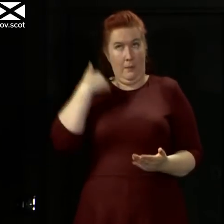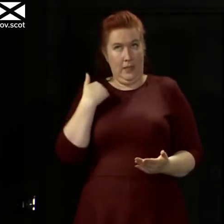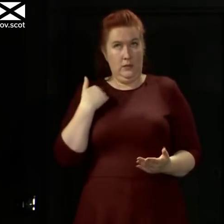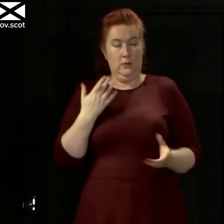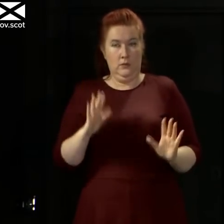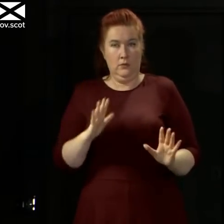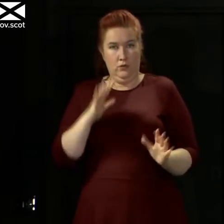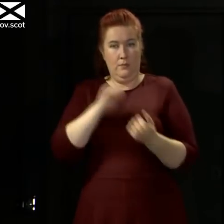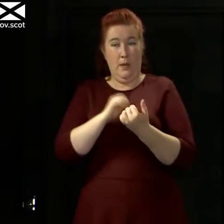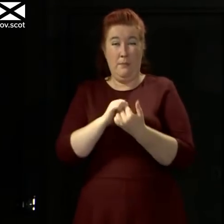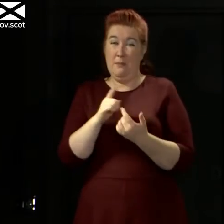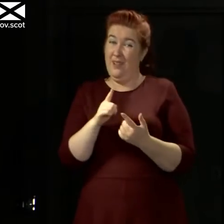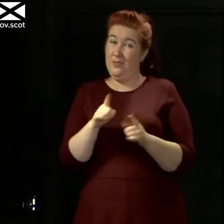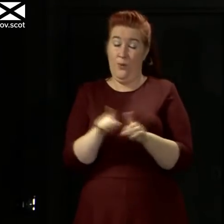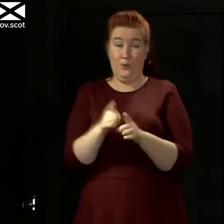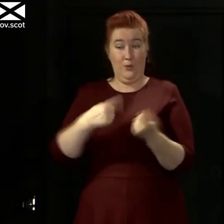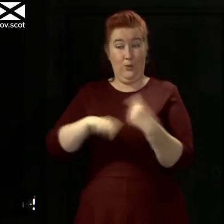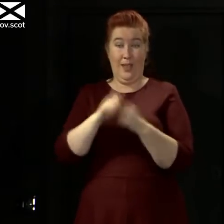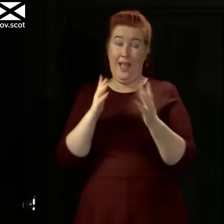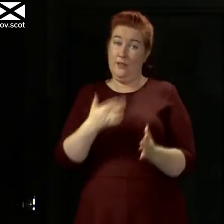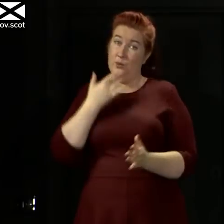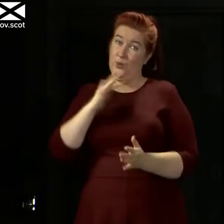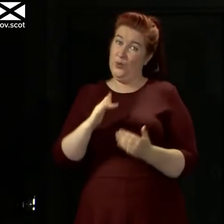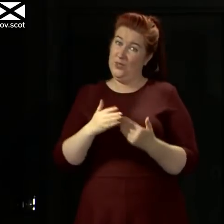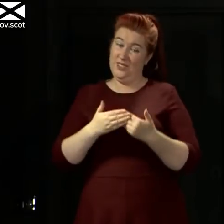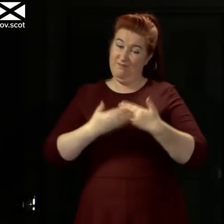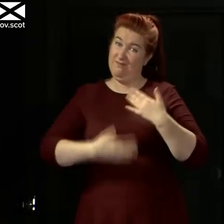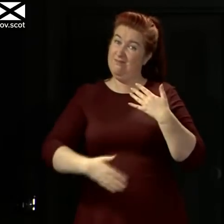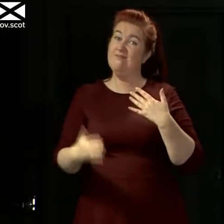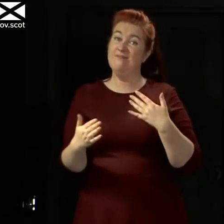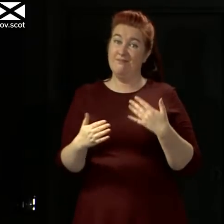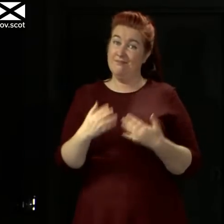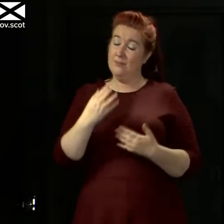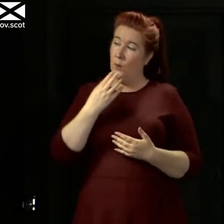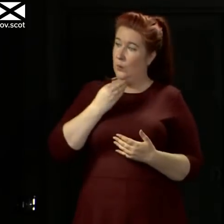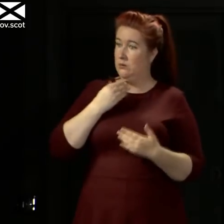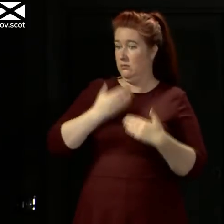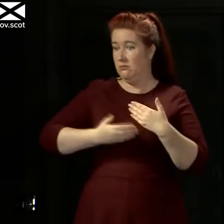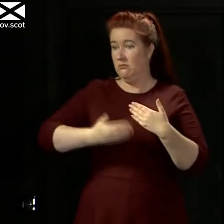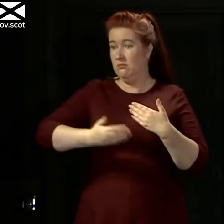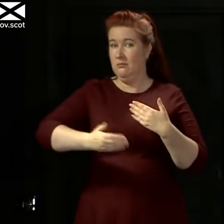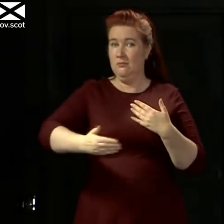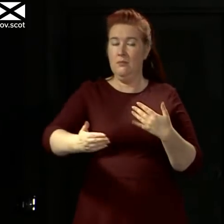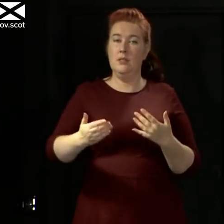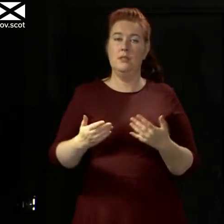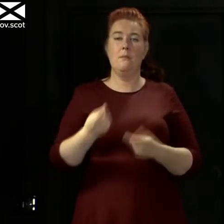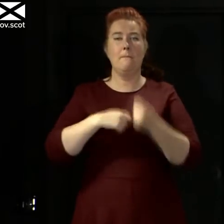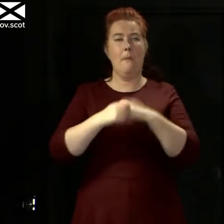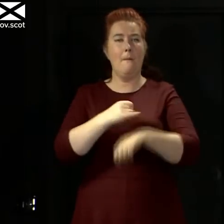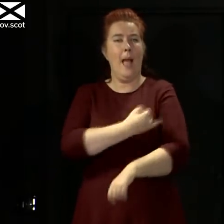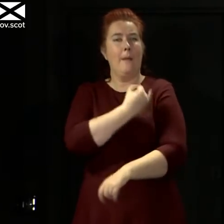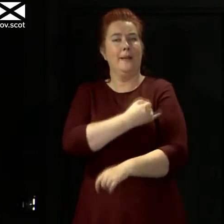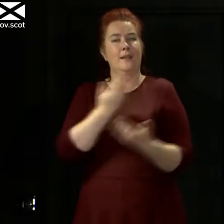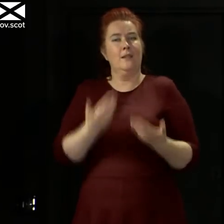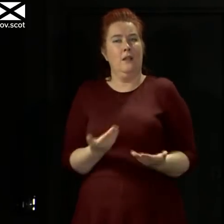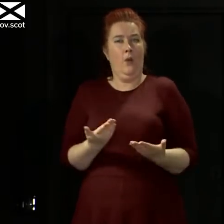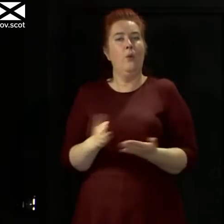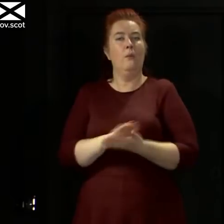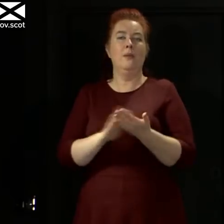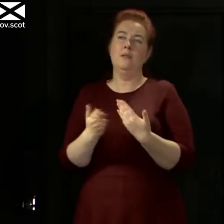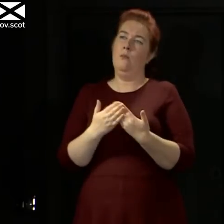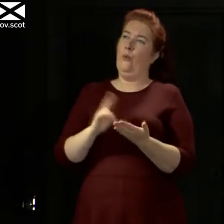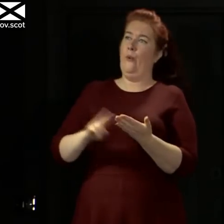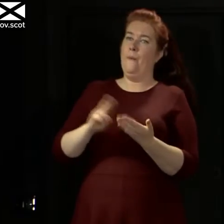is because we're all going to have to get used to that, and so better to get into the habit of doing these things now so that it becomes much more second nature than